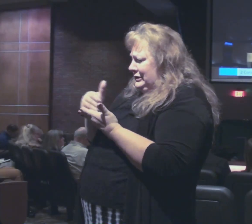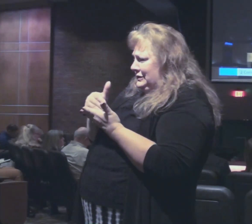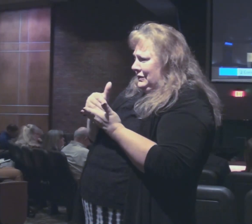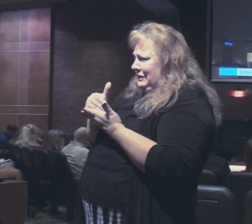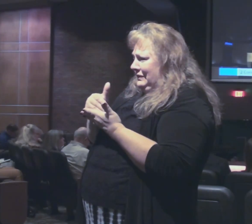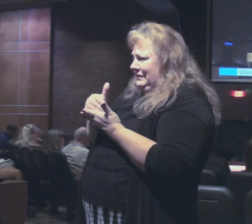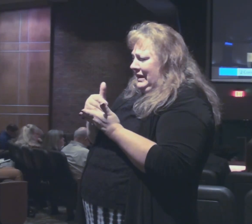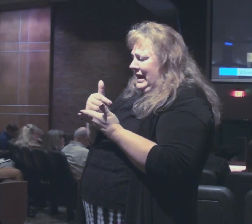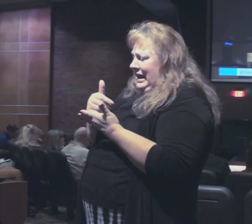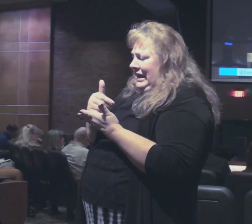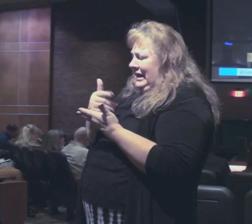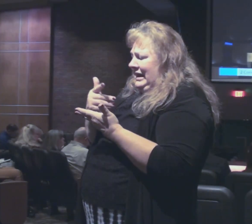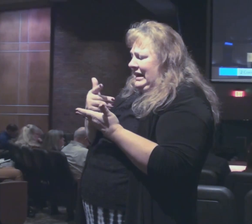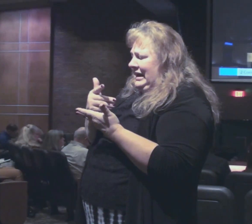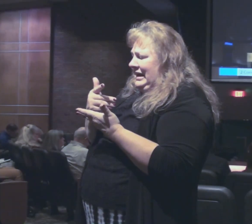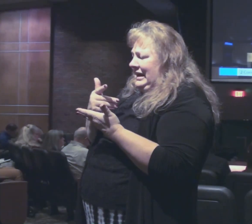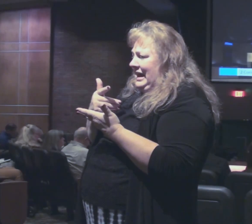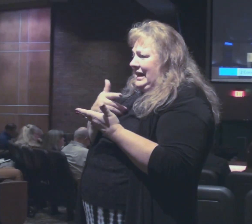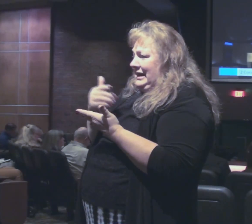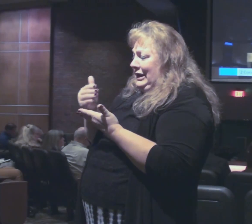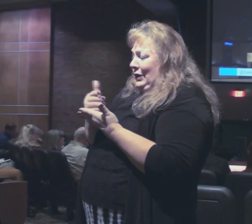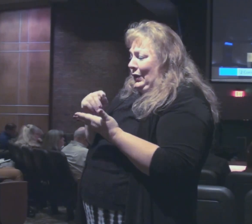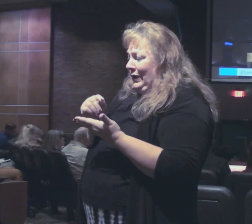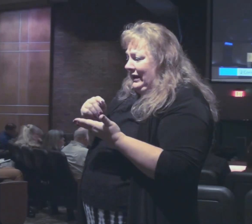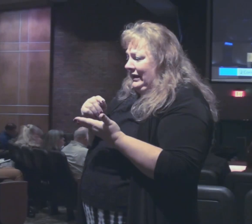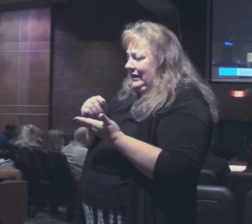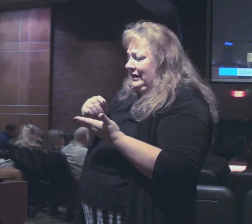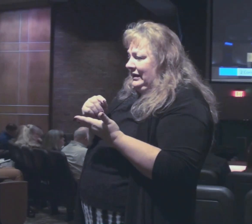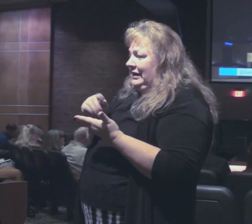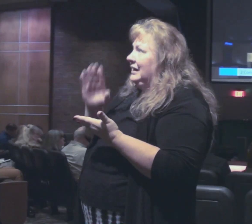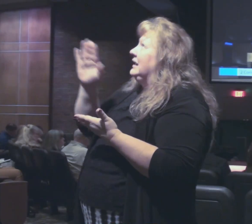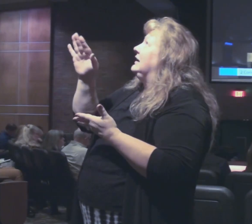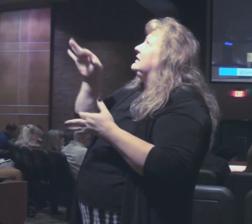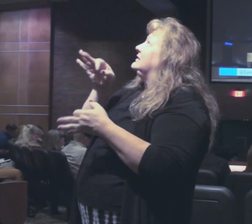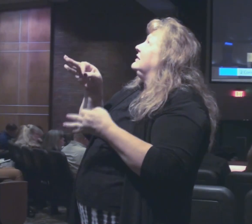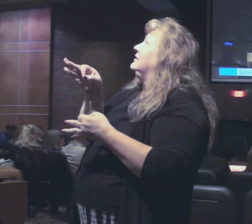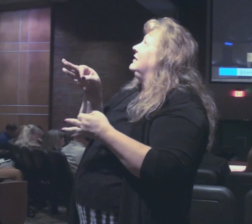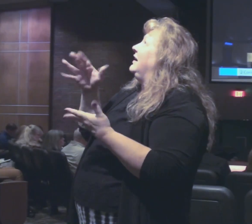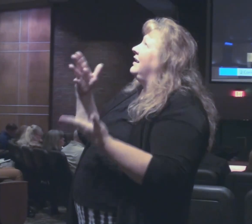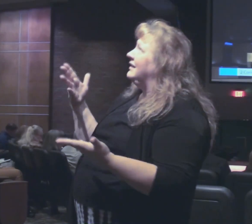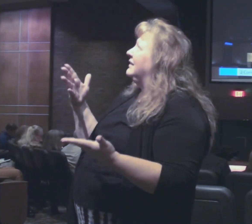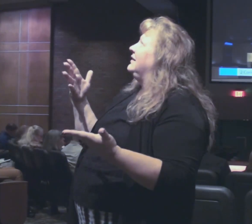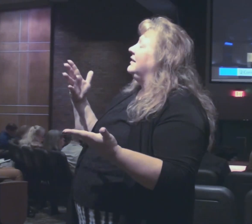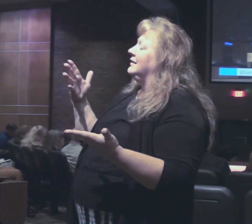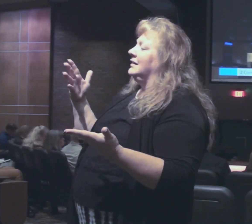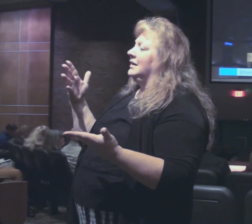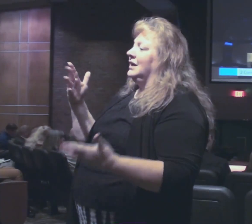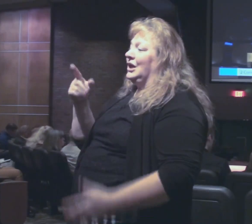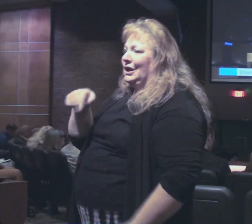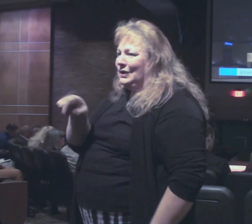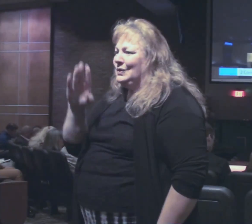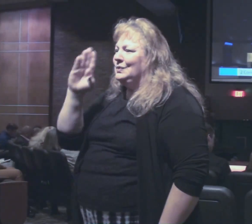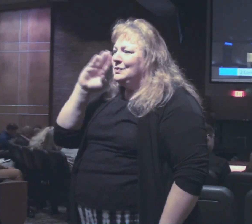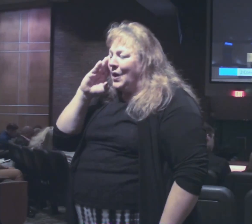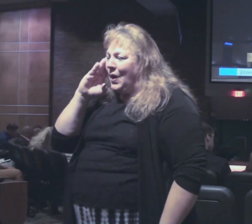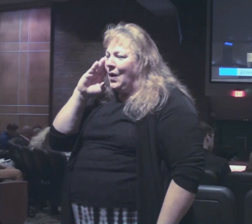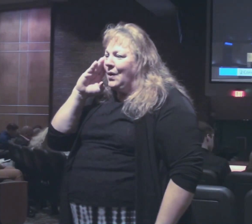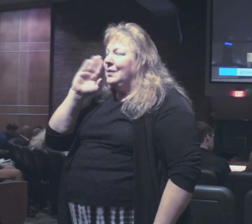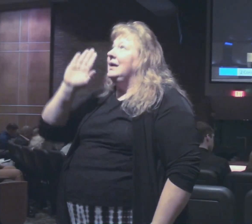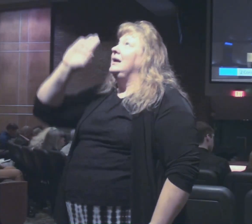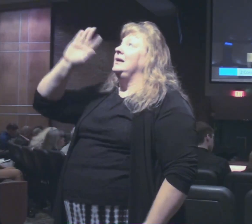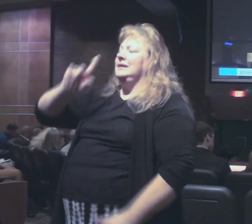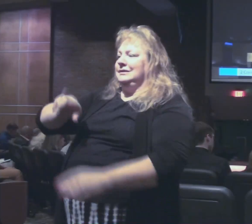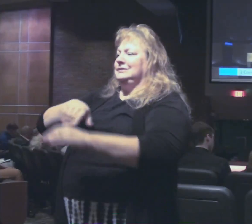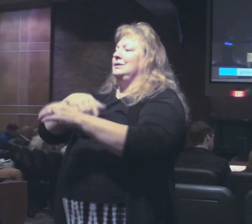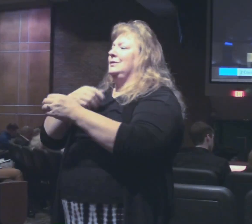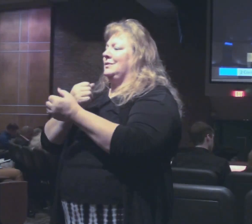unmerited his indescribable gift that takes us back to verse 9 of chapter 8 for you know the grace of our Lord